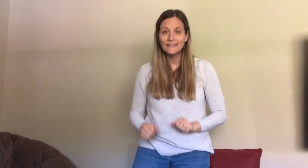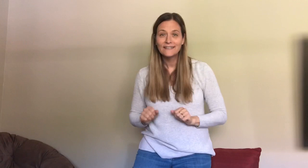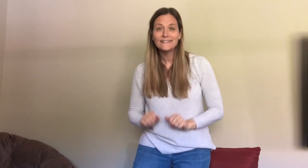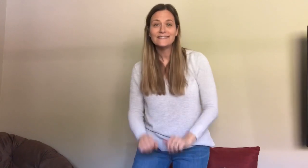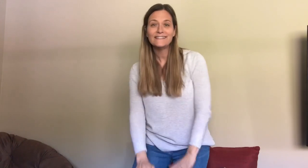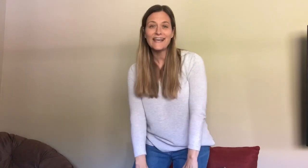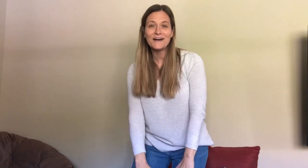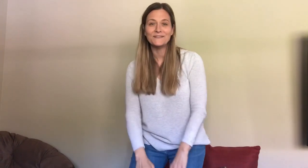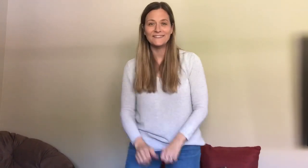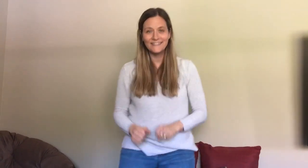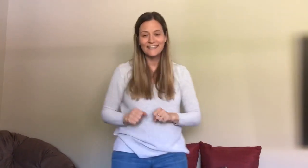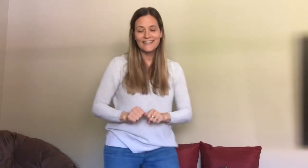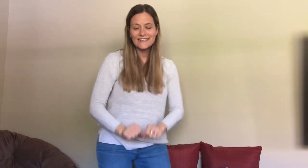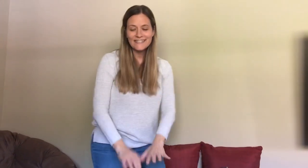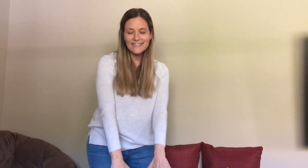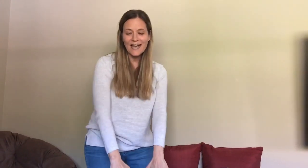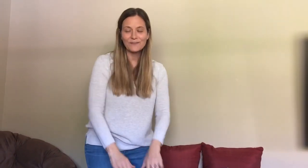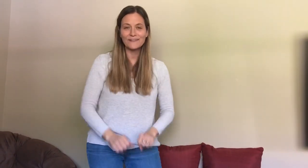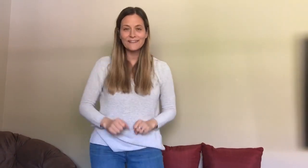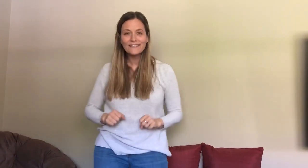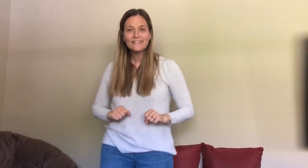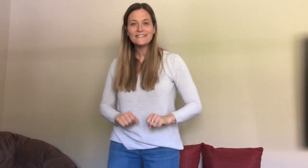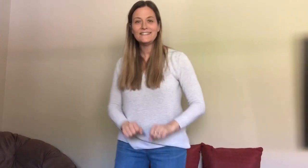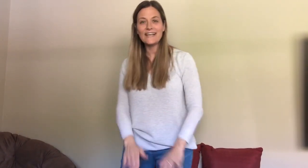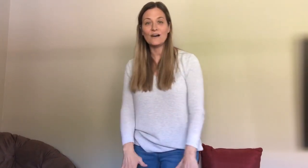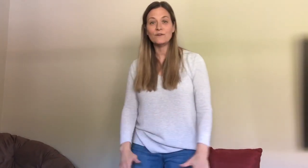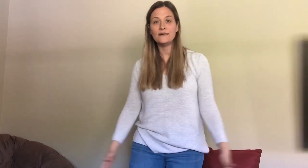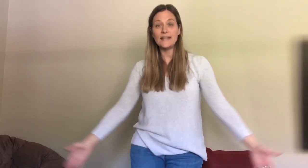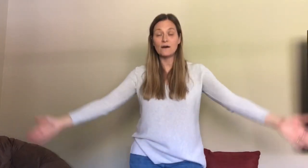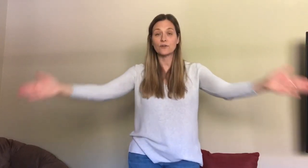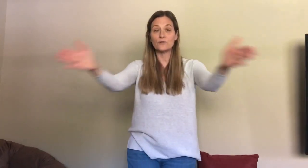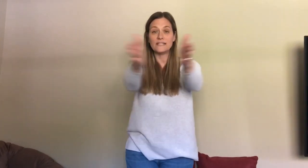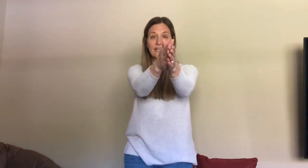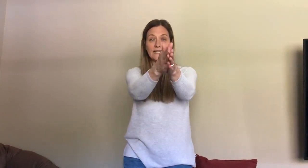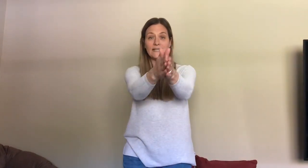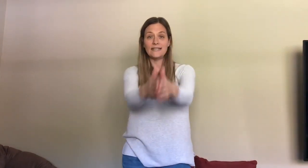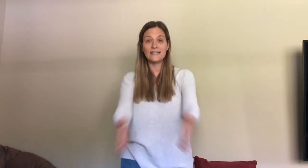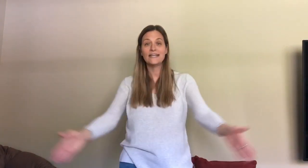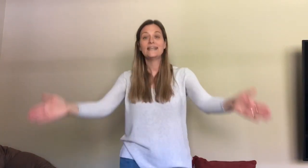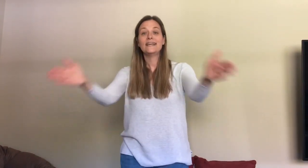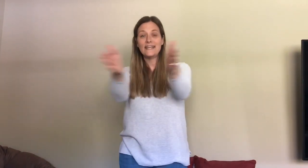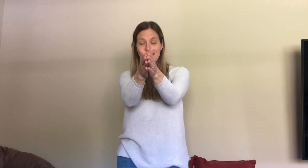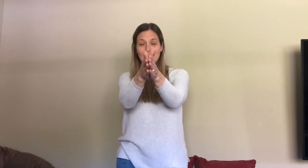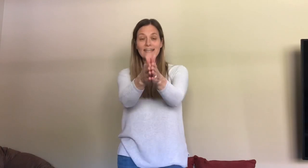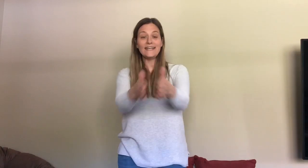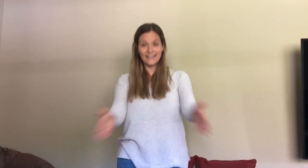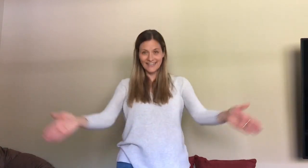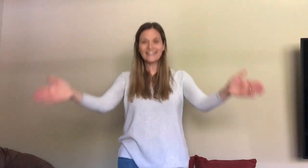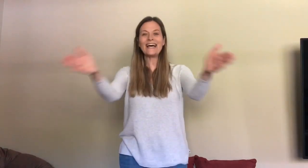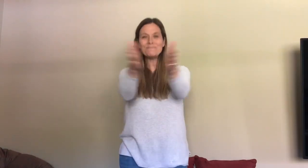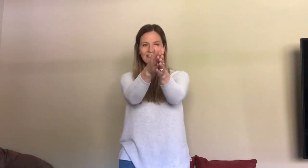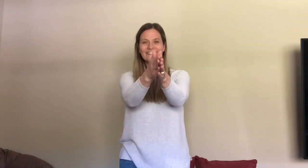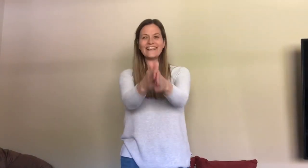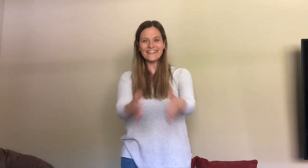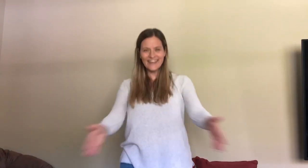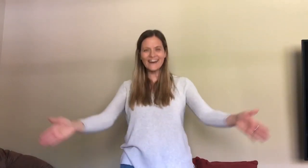down, down, down. Now it goes in, in, there you go,